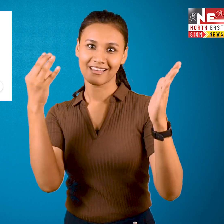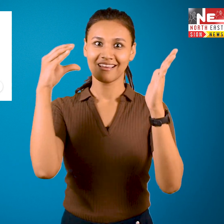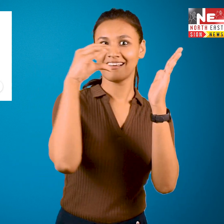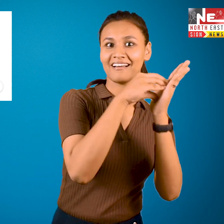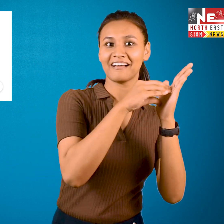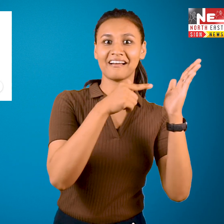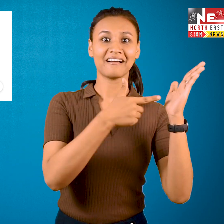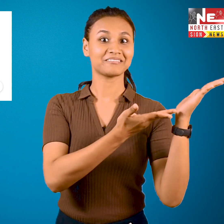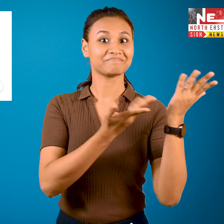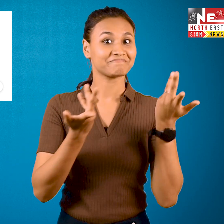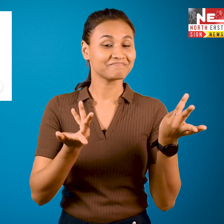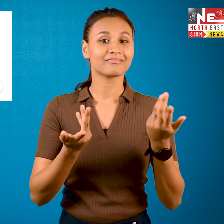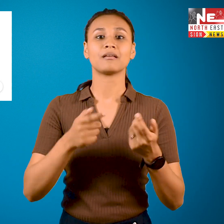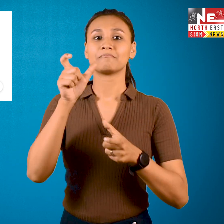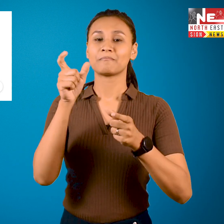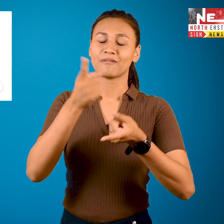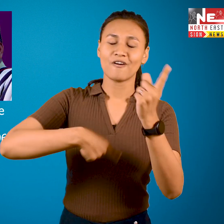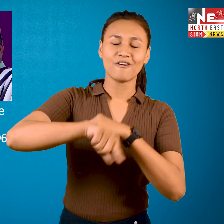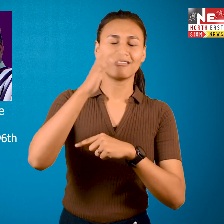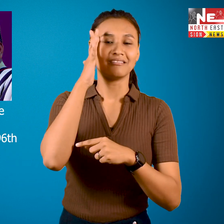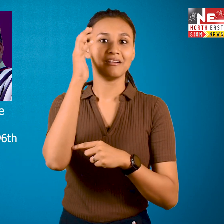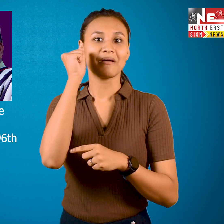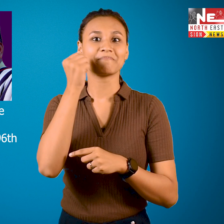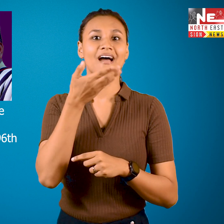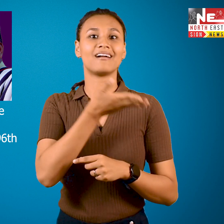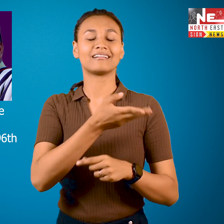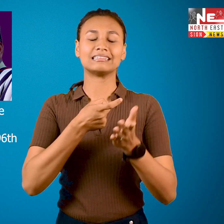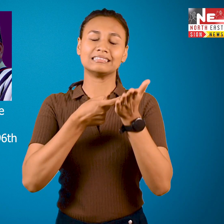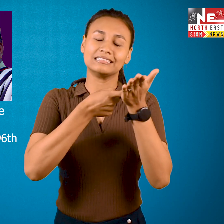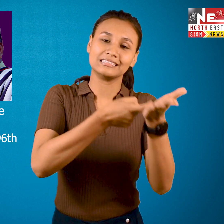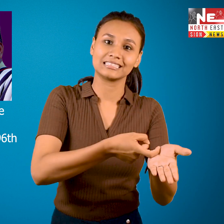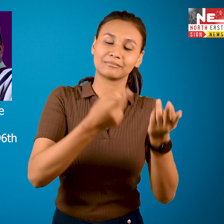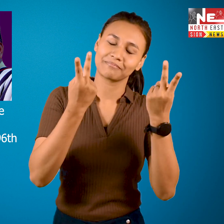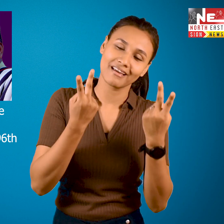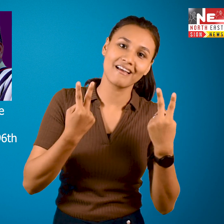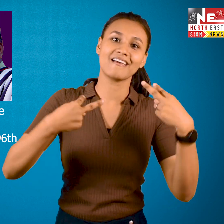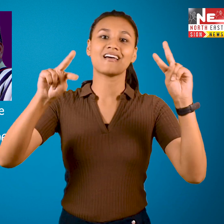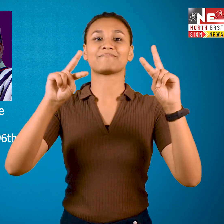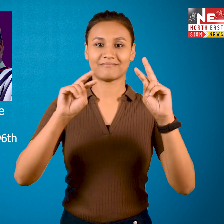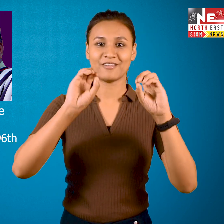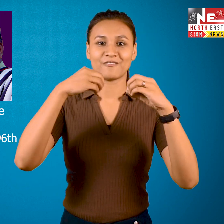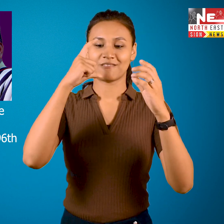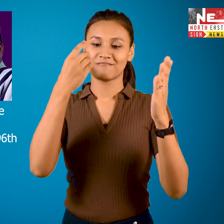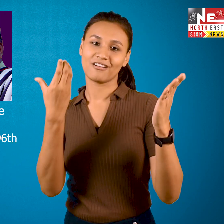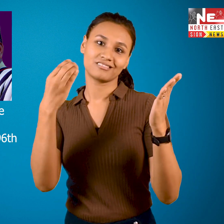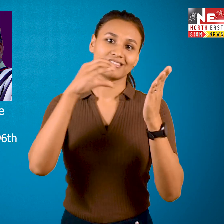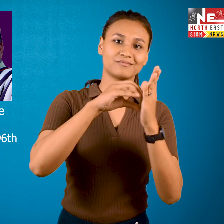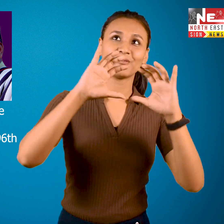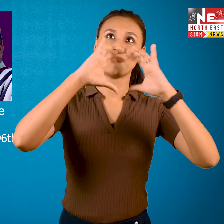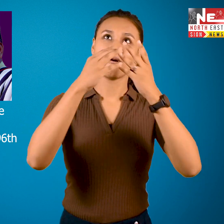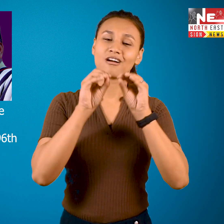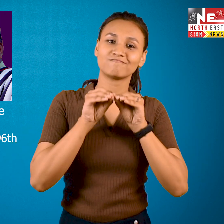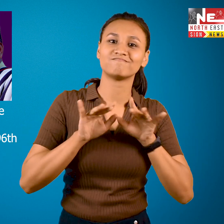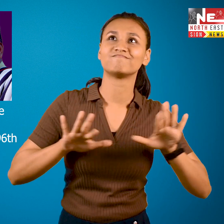Hazarikaz with a doodle. The doodle featuring Hazarikaz playing the harmonium. The of